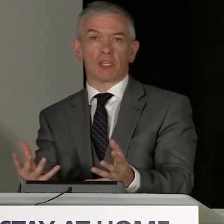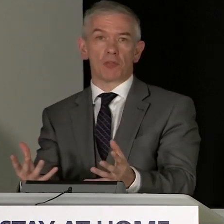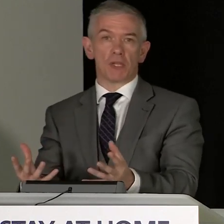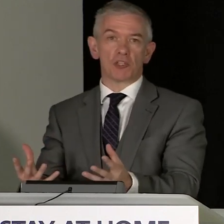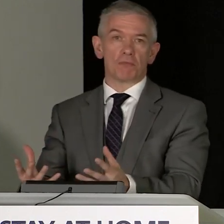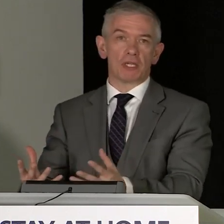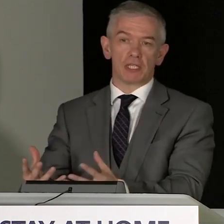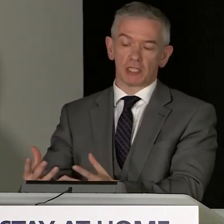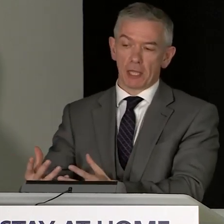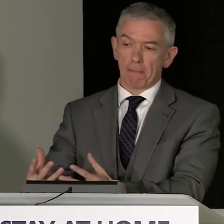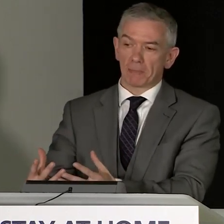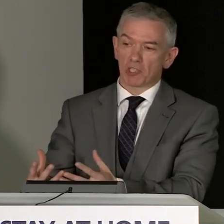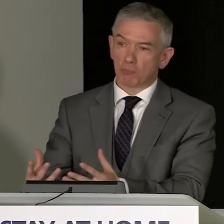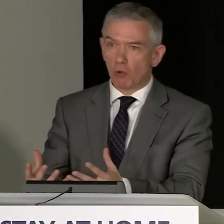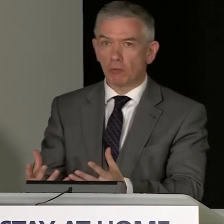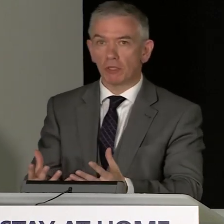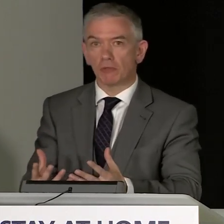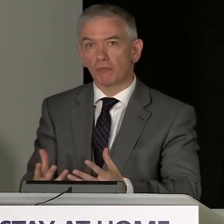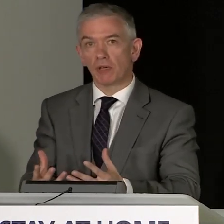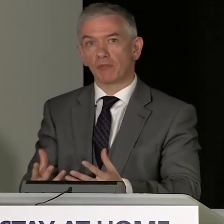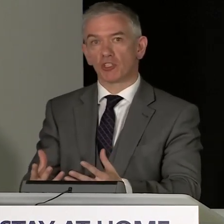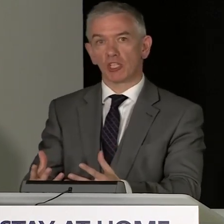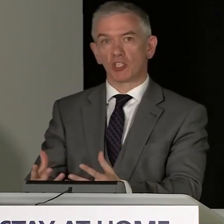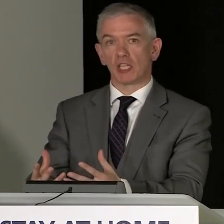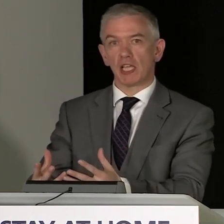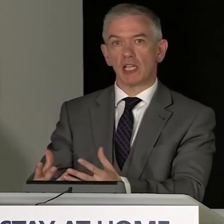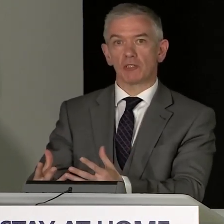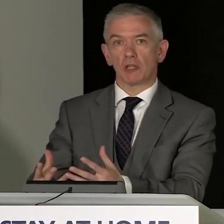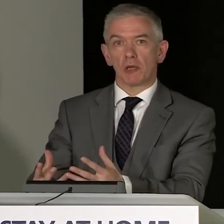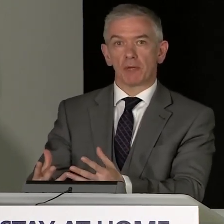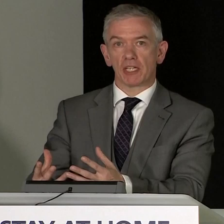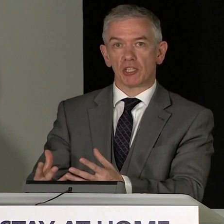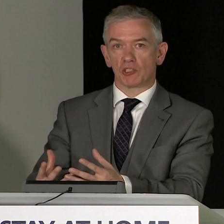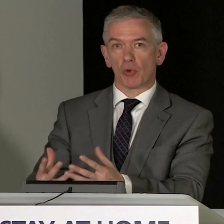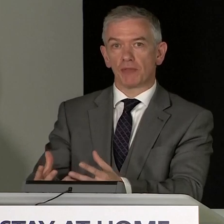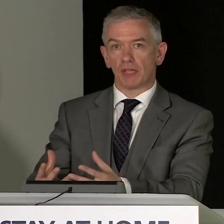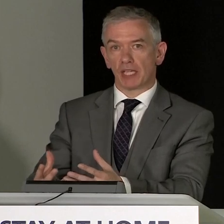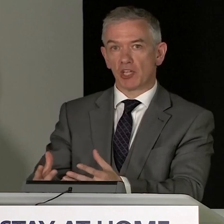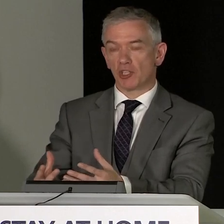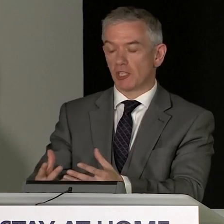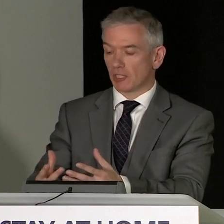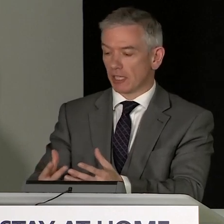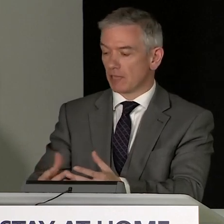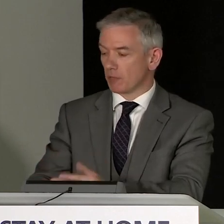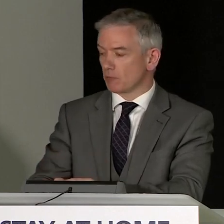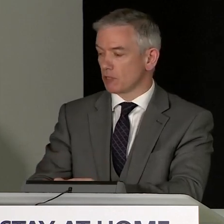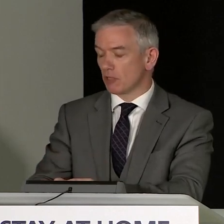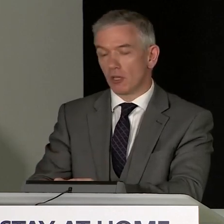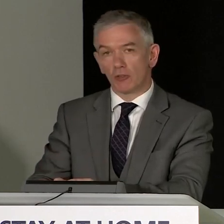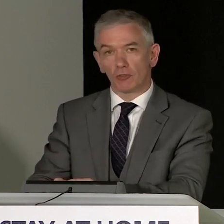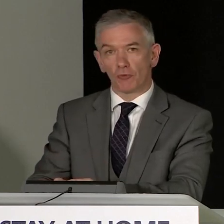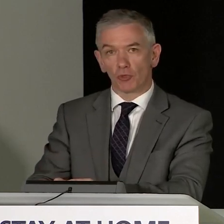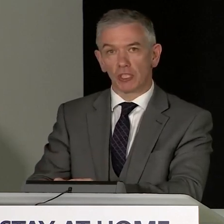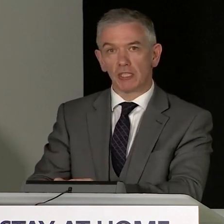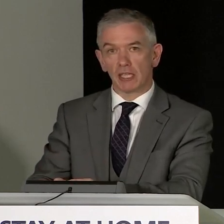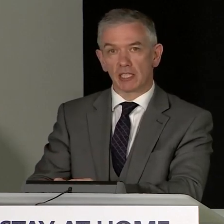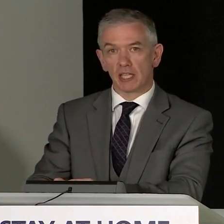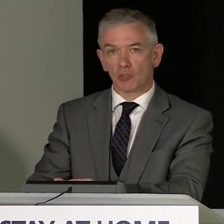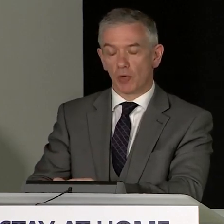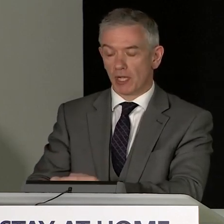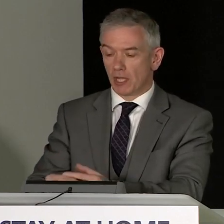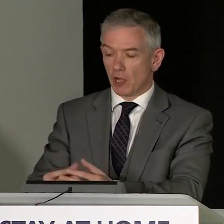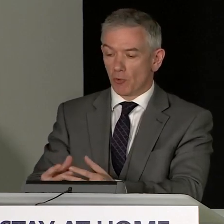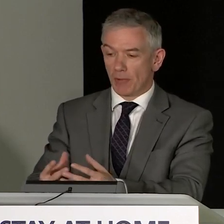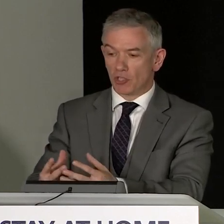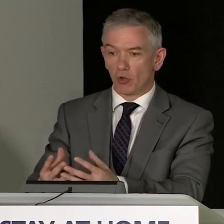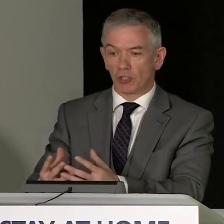incubation period is probably five or six days, but actually there's wide variation there and it can be up to 14 days